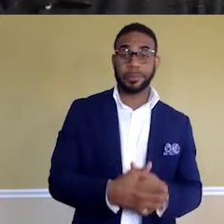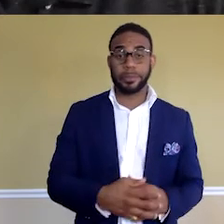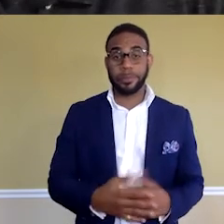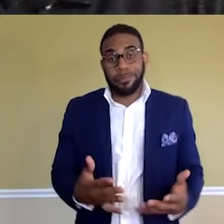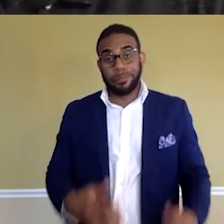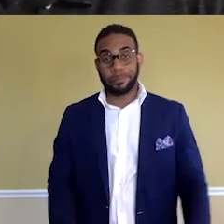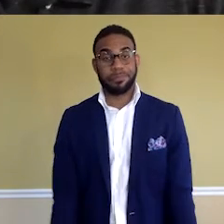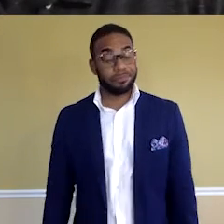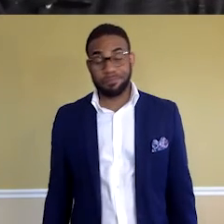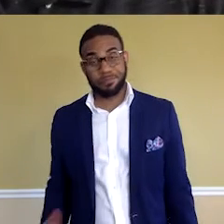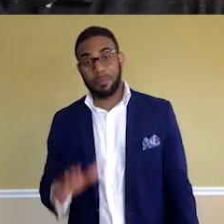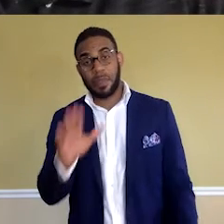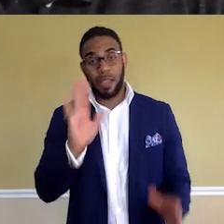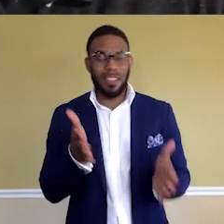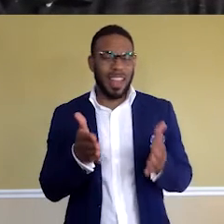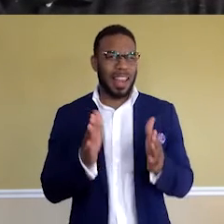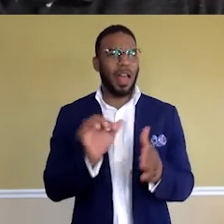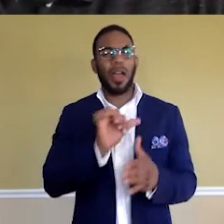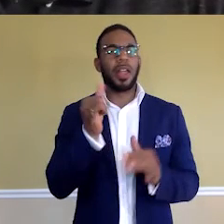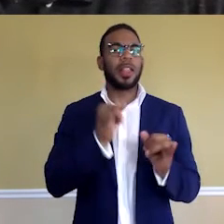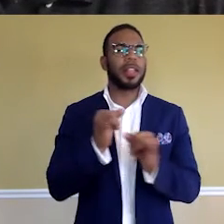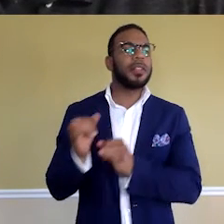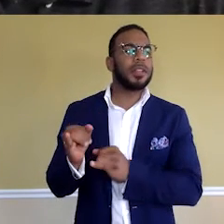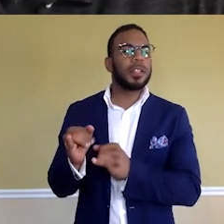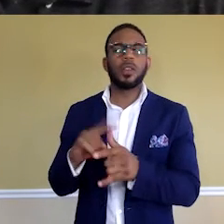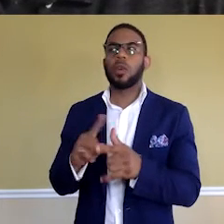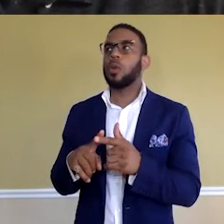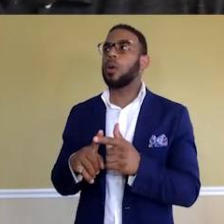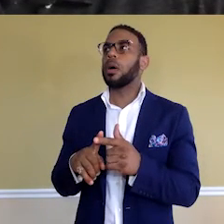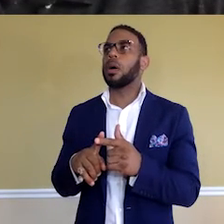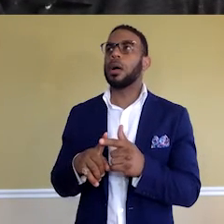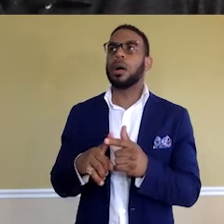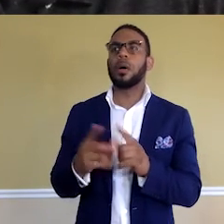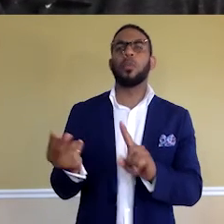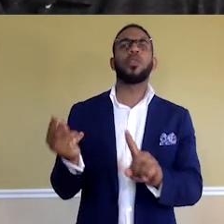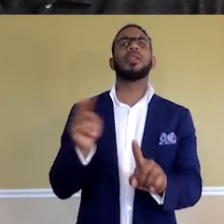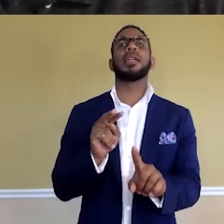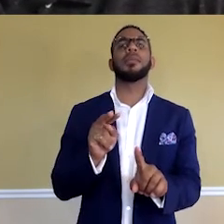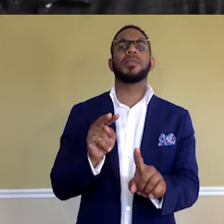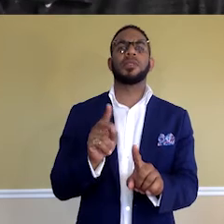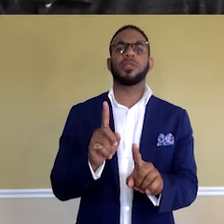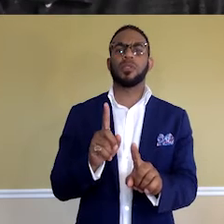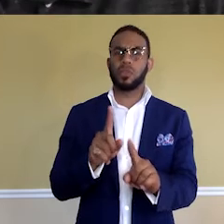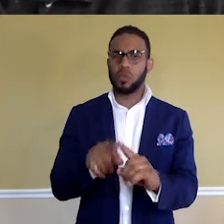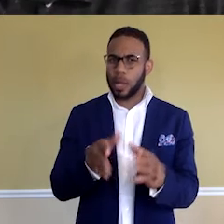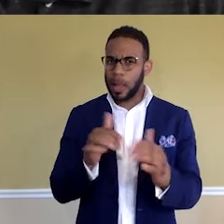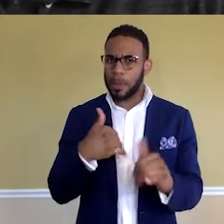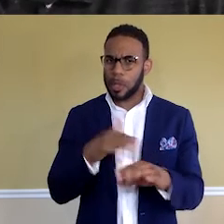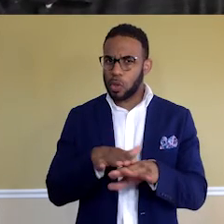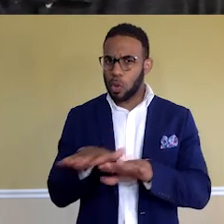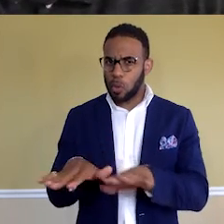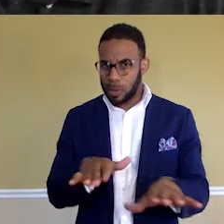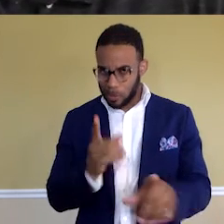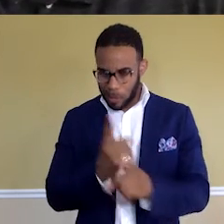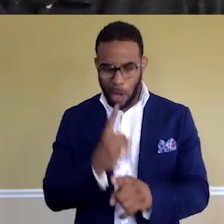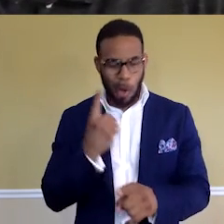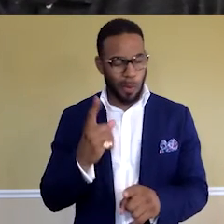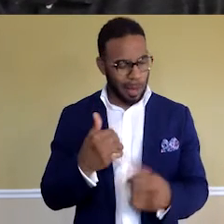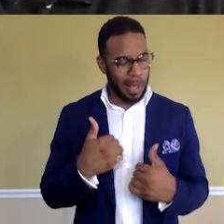I never allowed another individual or perception to allow me to slow down, right? I always had the pedal,